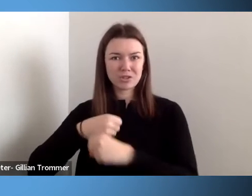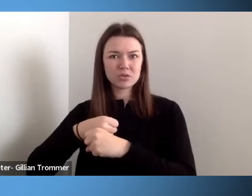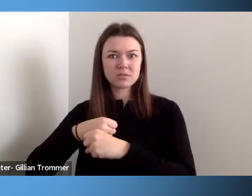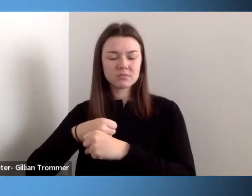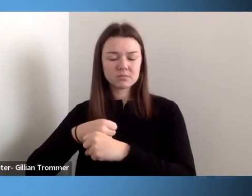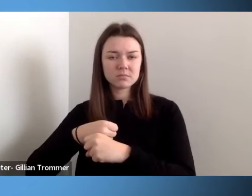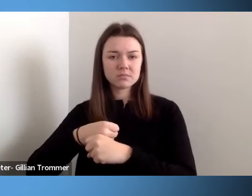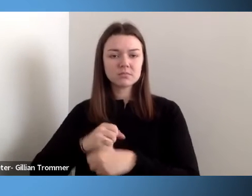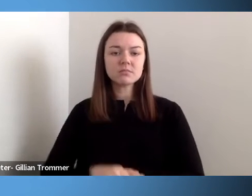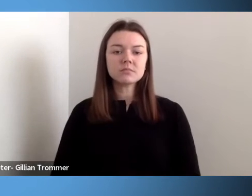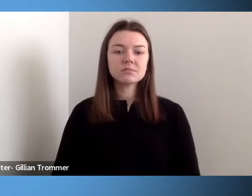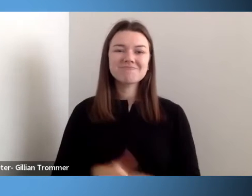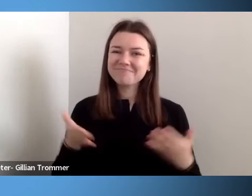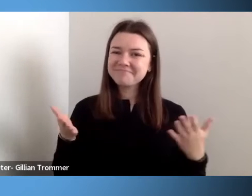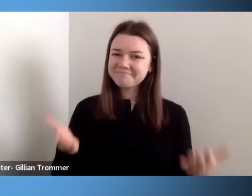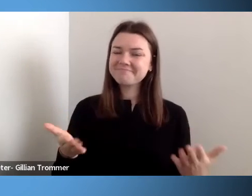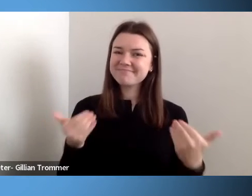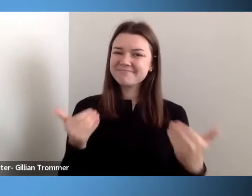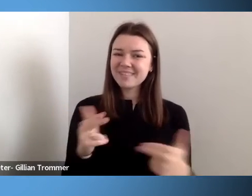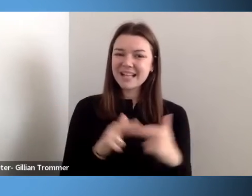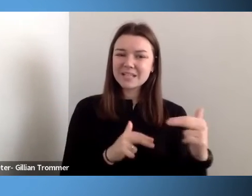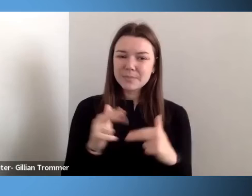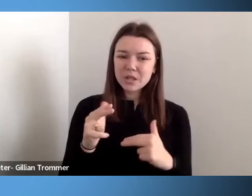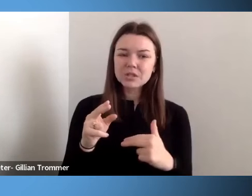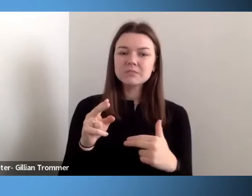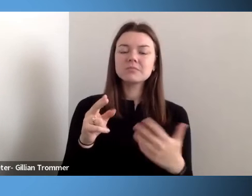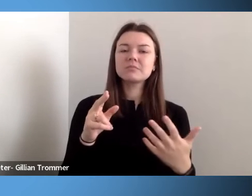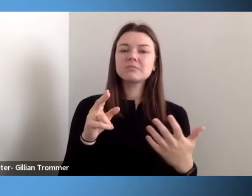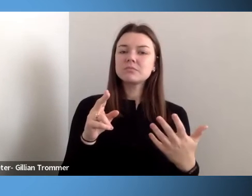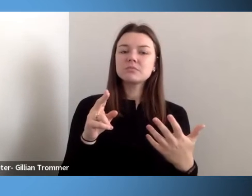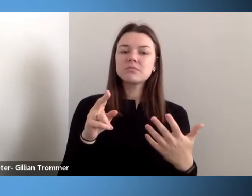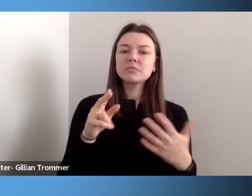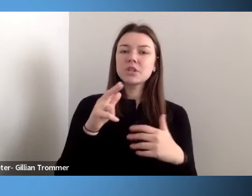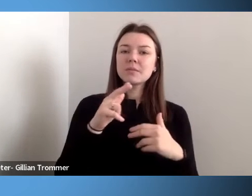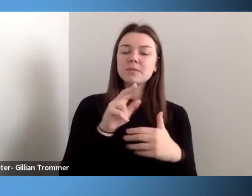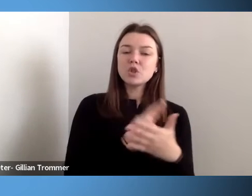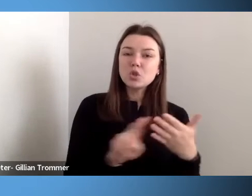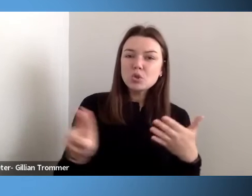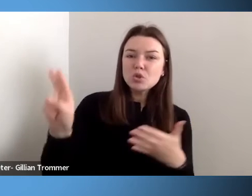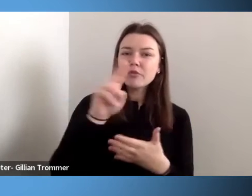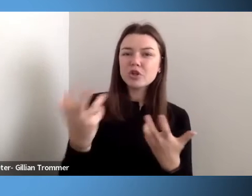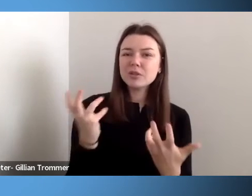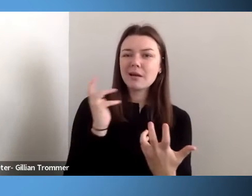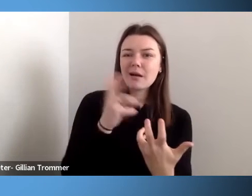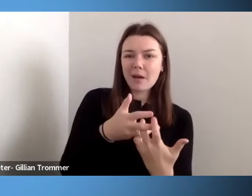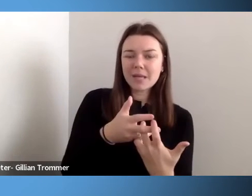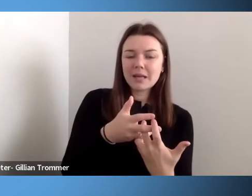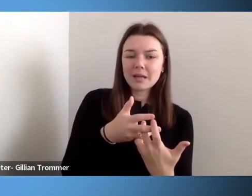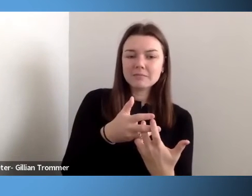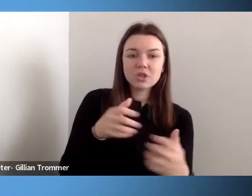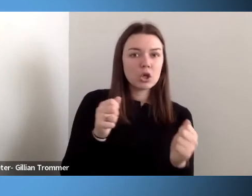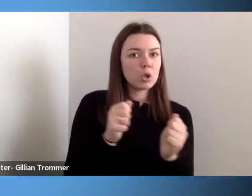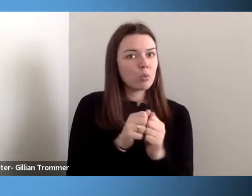universal, let's make them universally accommodate without the need for